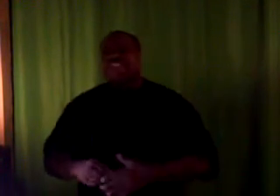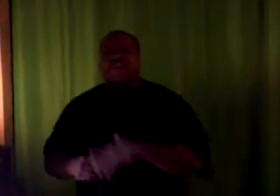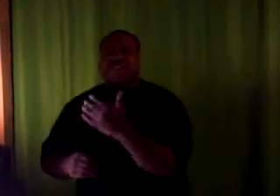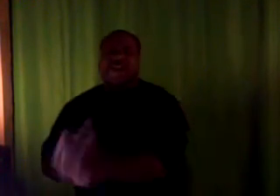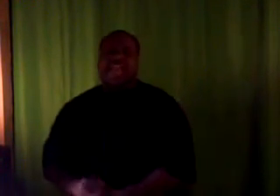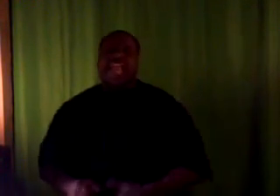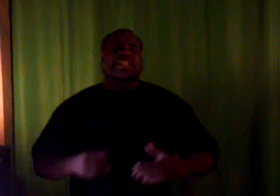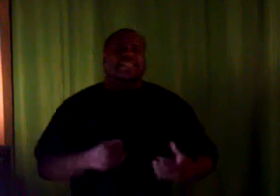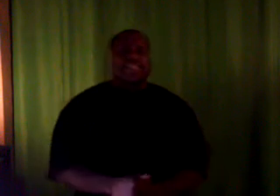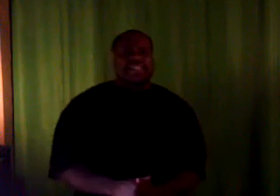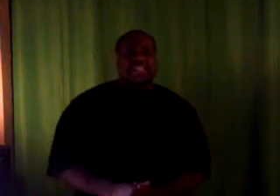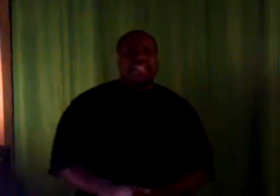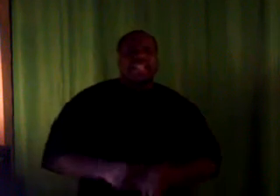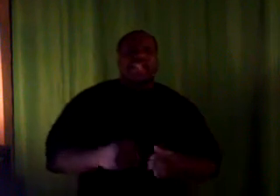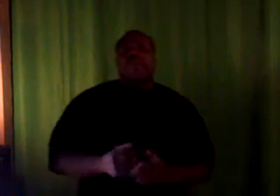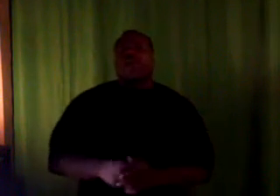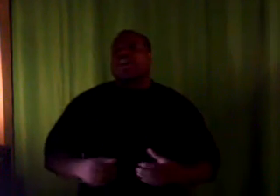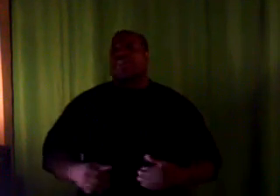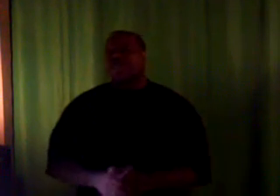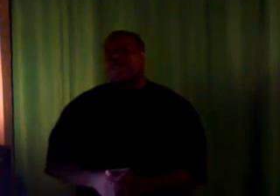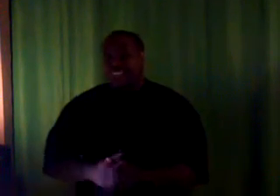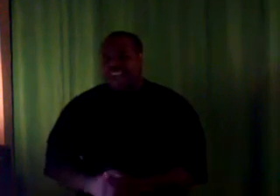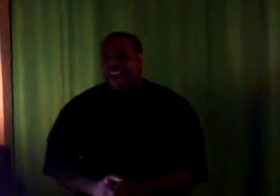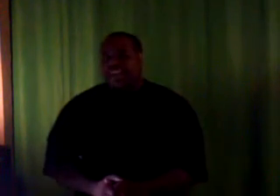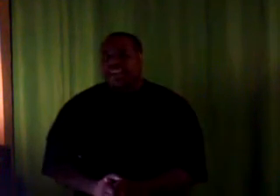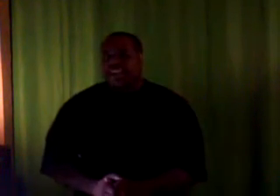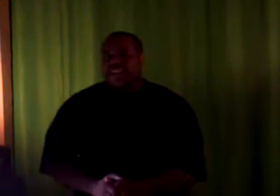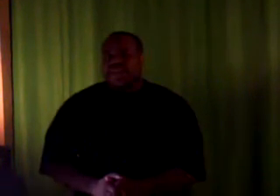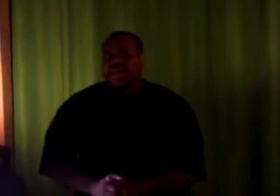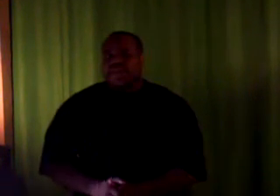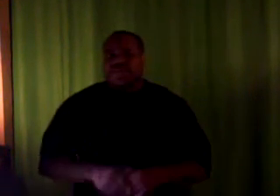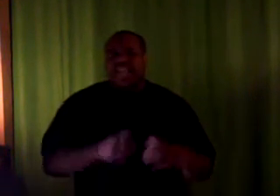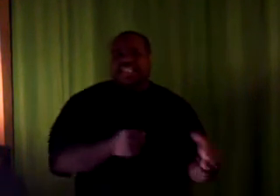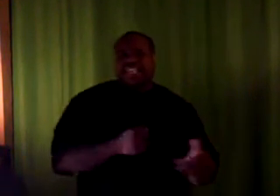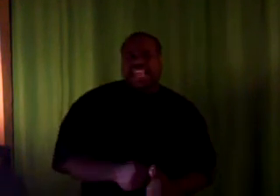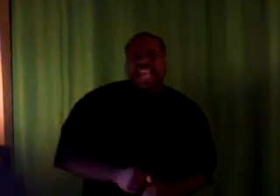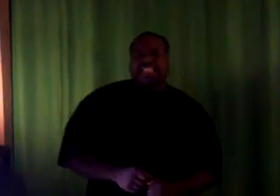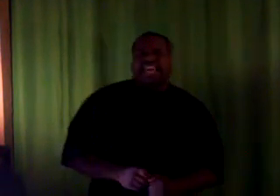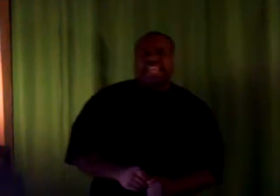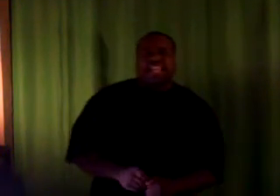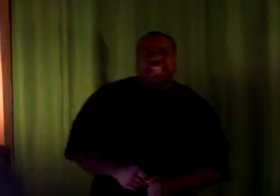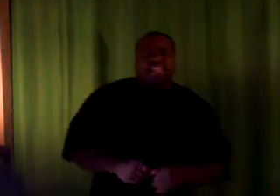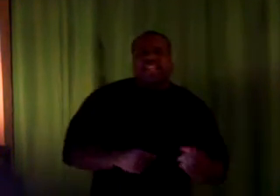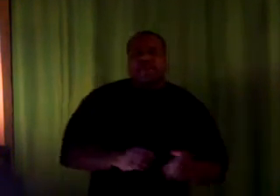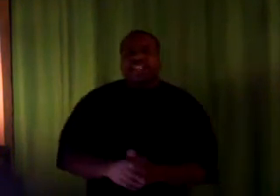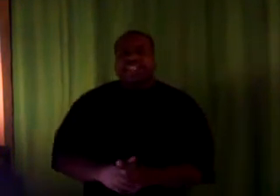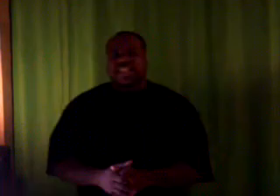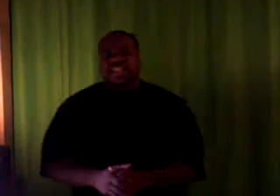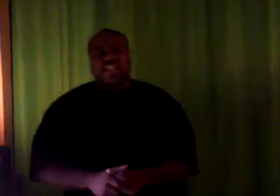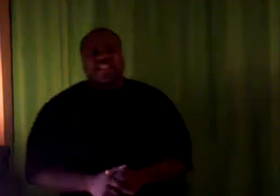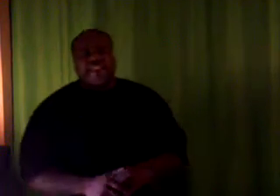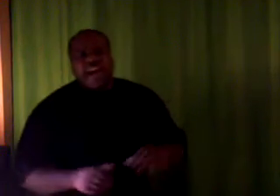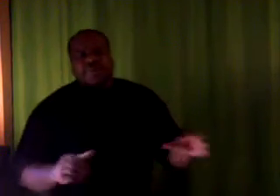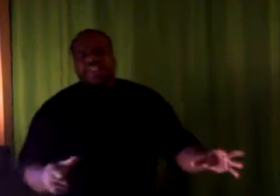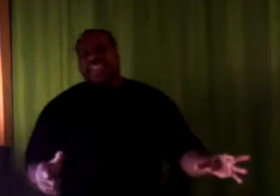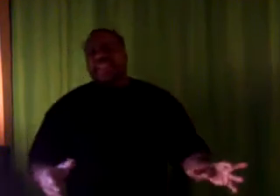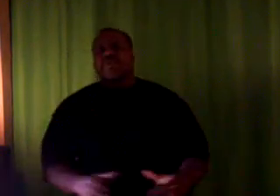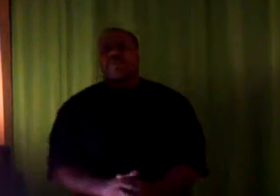talking about blacks and Mexicans and how we are so much alike. You know, the Mexican gangs, how they kill up each other. And I was looking at a movie